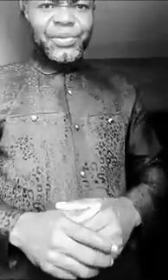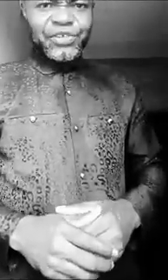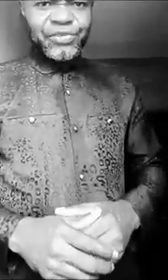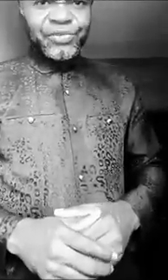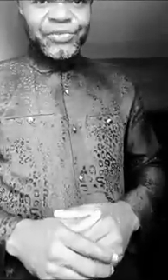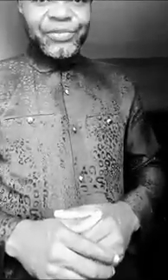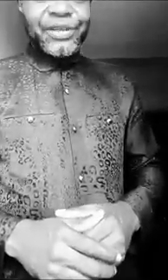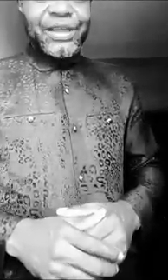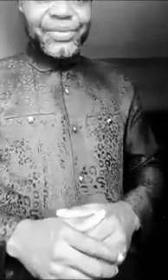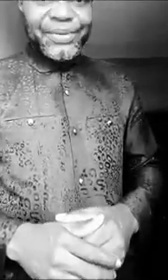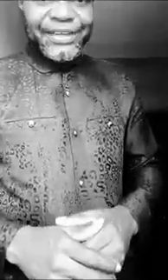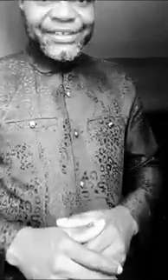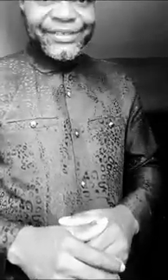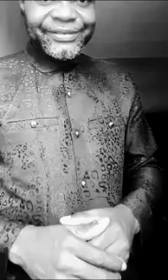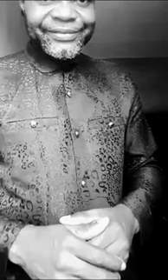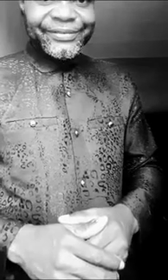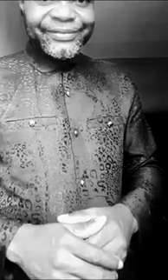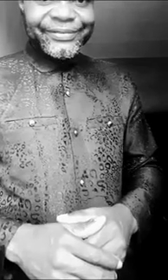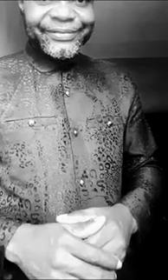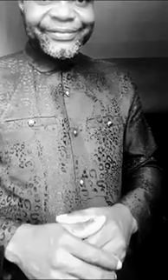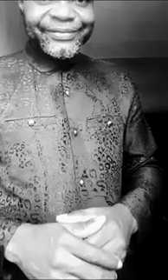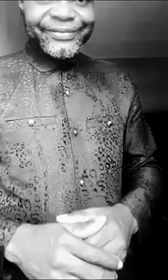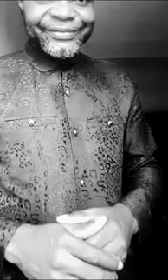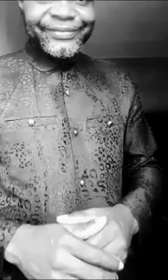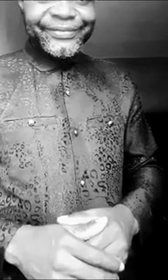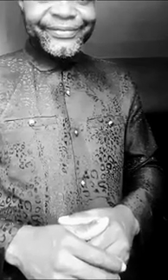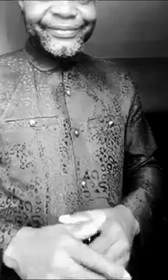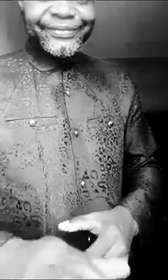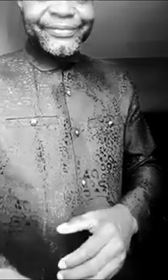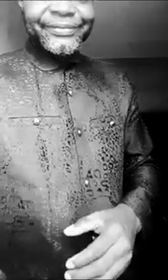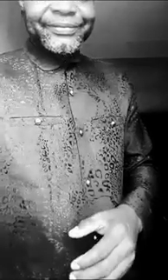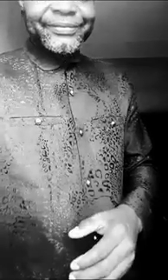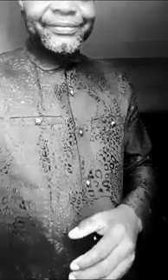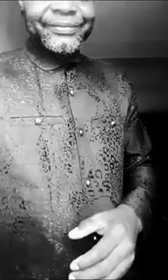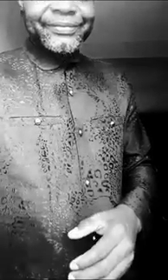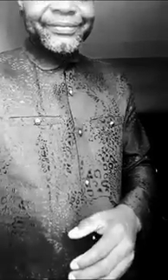bless you and be blessed let's pray God and be guys thank you